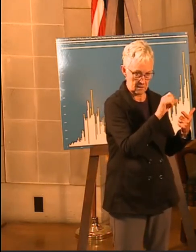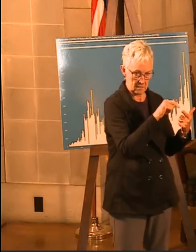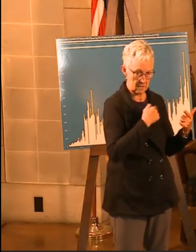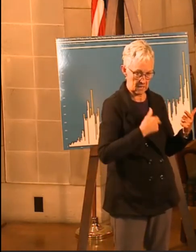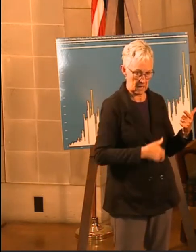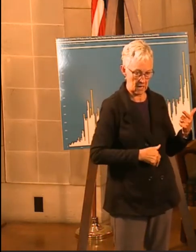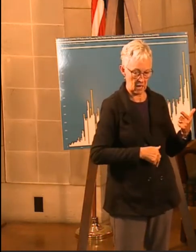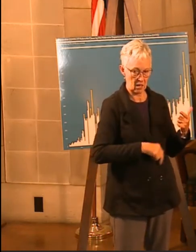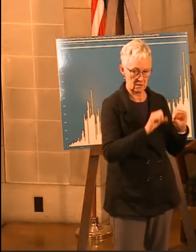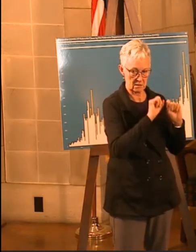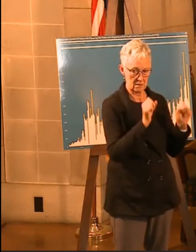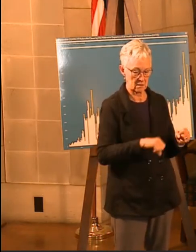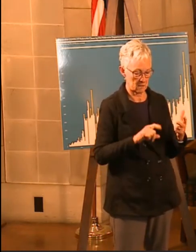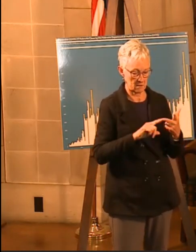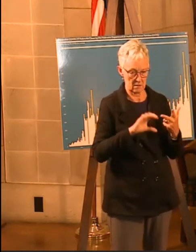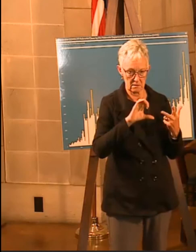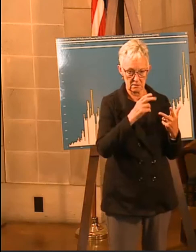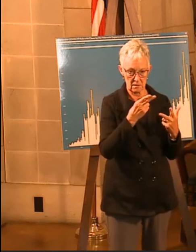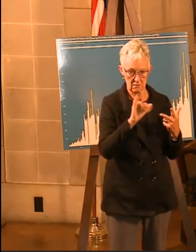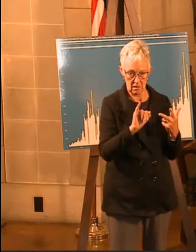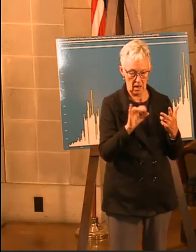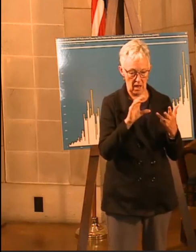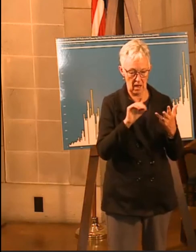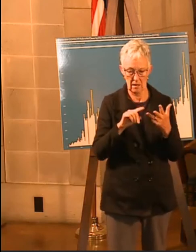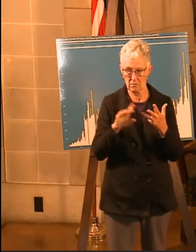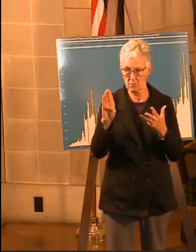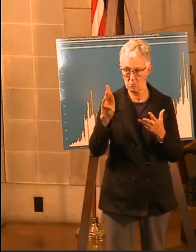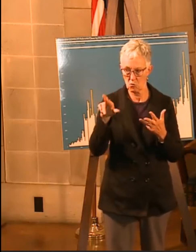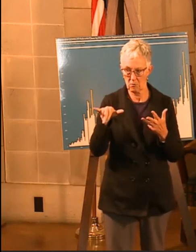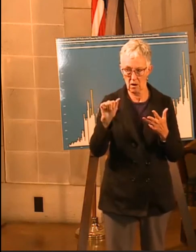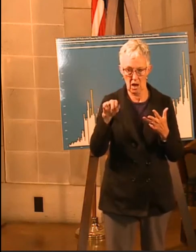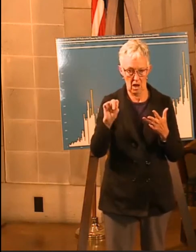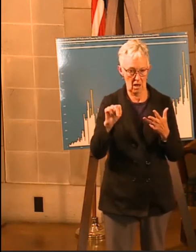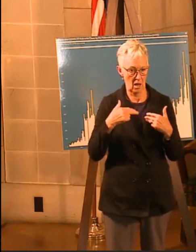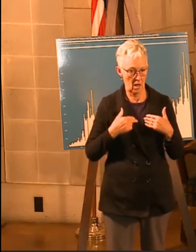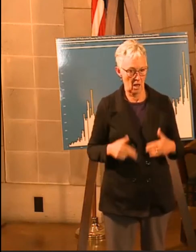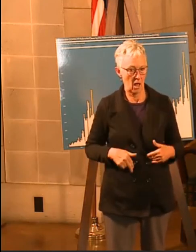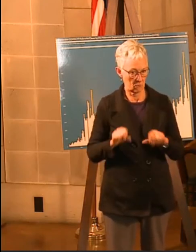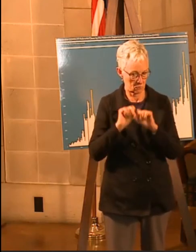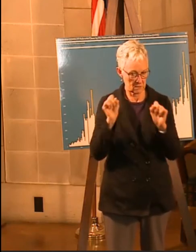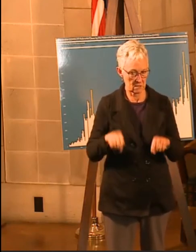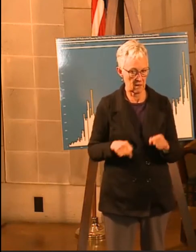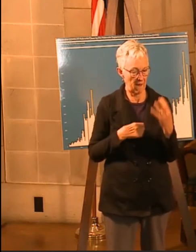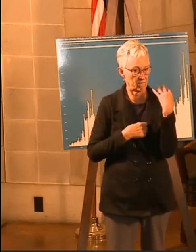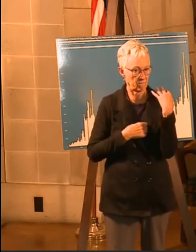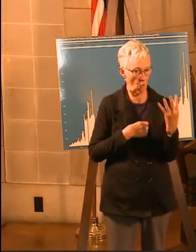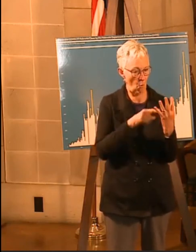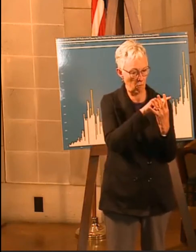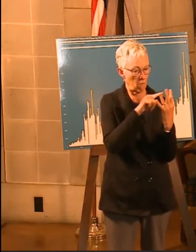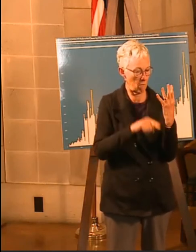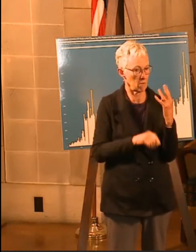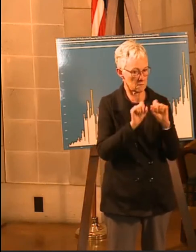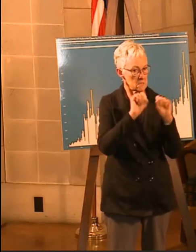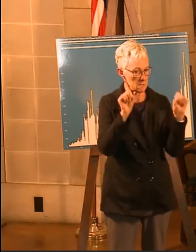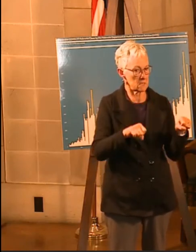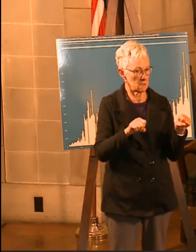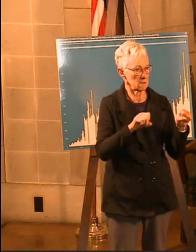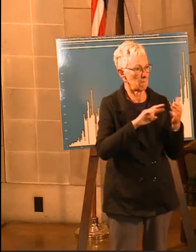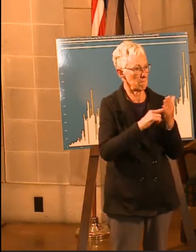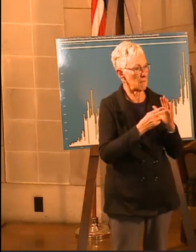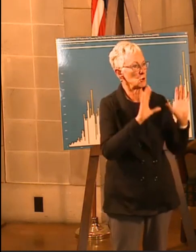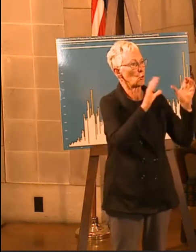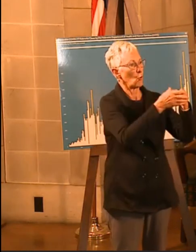CHI system, and the Bryan Health system. So there was talk about, initially, about